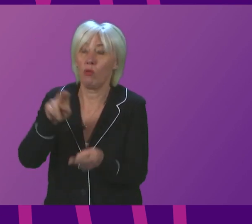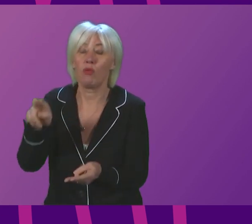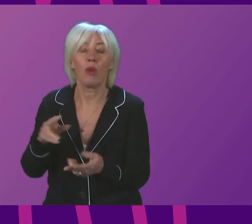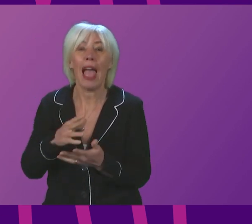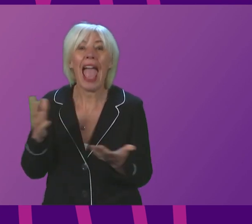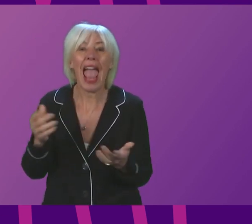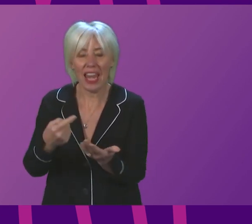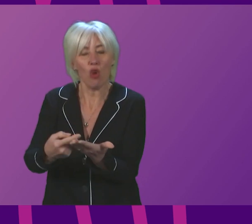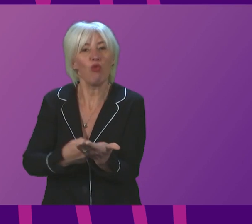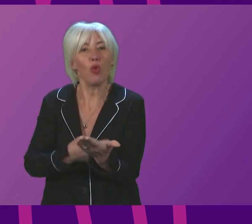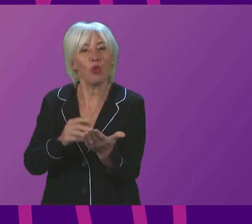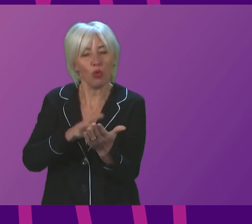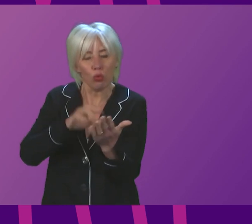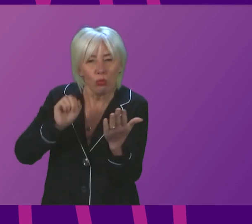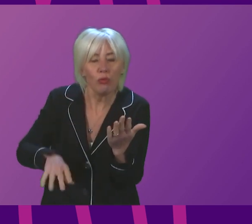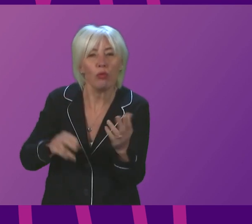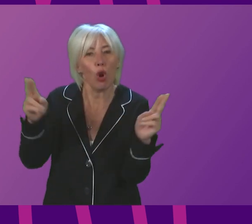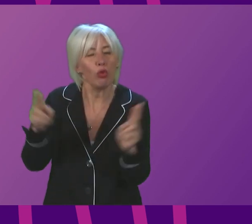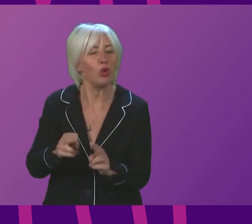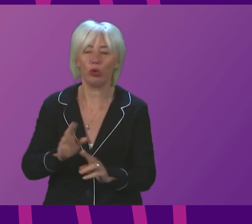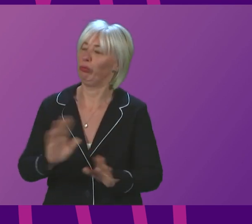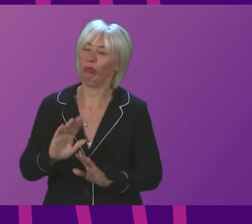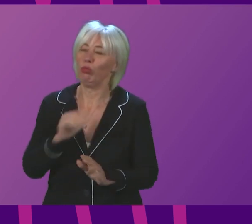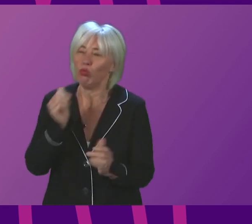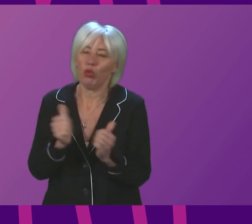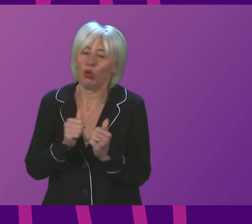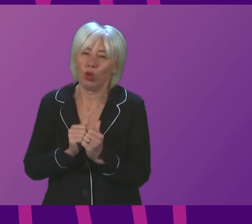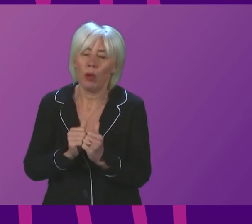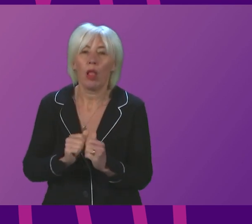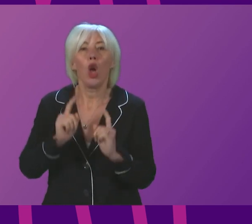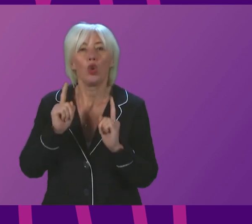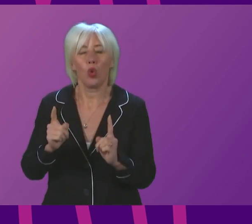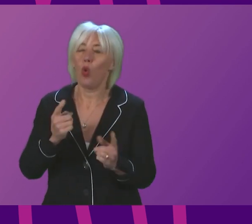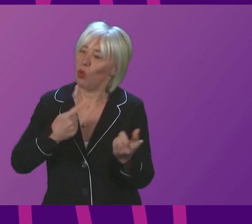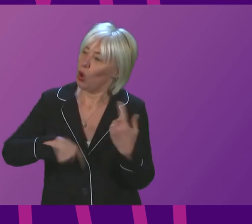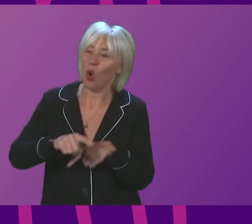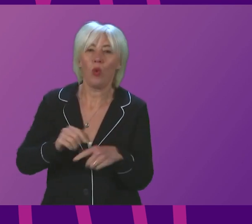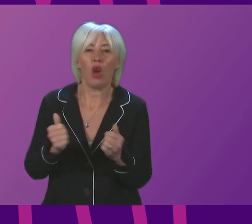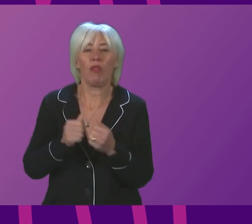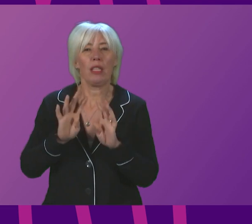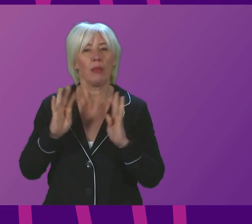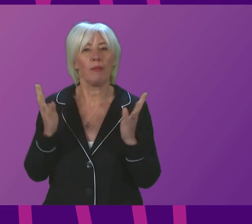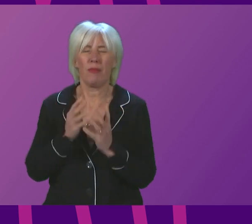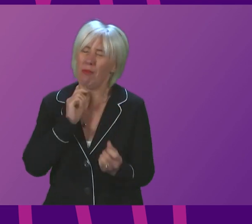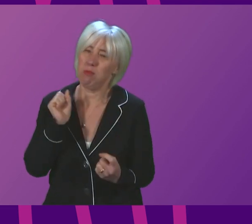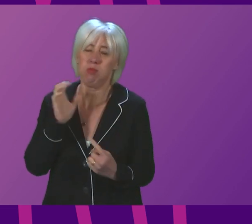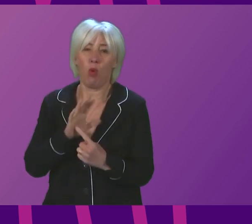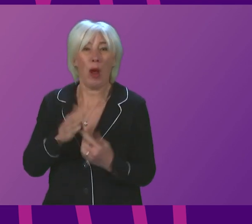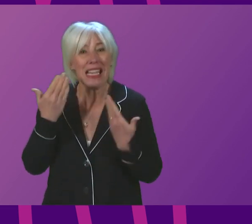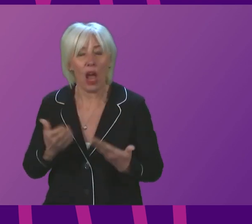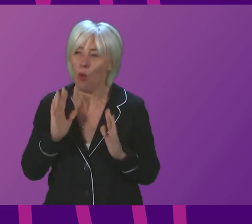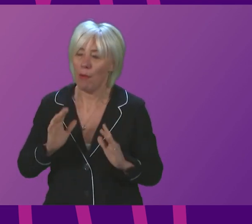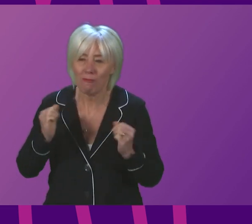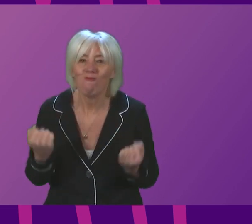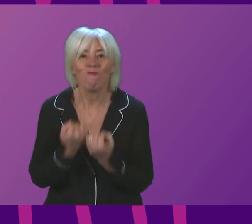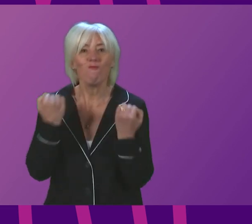the protections currently in place at this time. On the contrary, we agreed that it's vital at this stage to strengthen